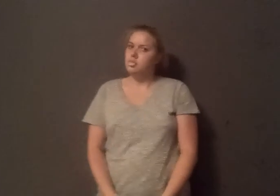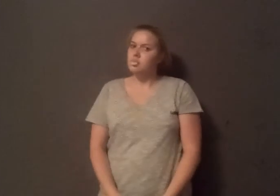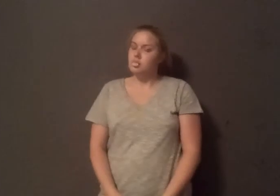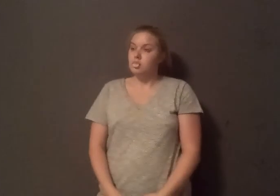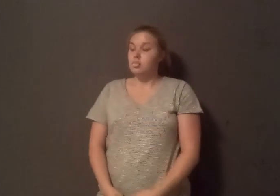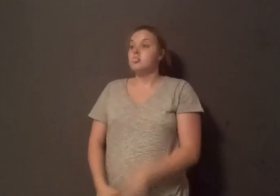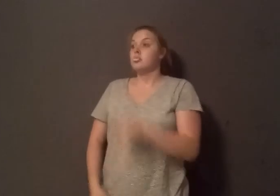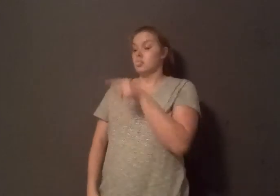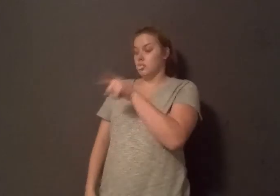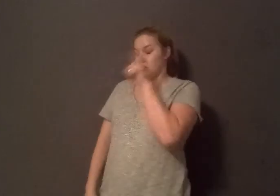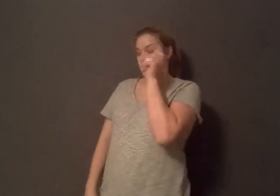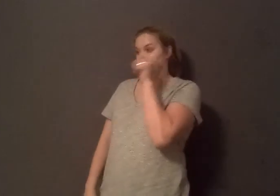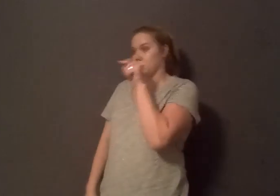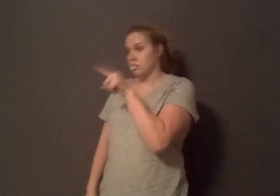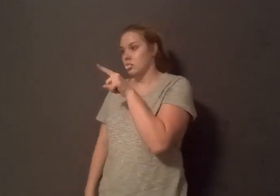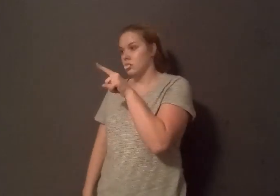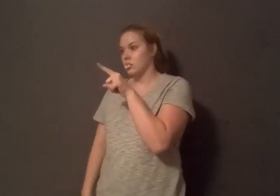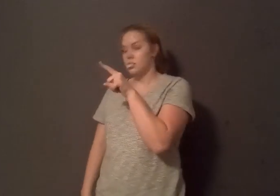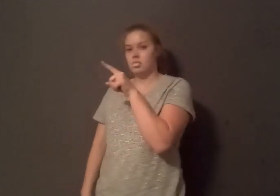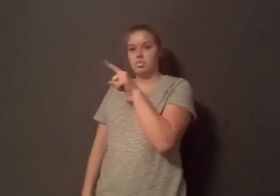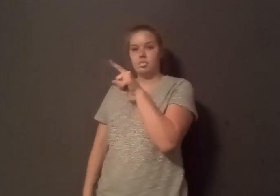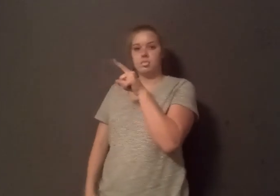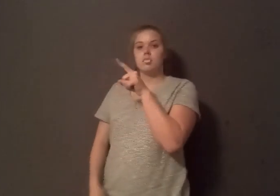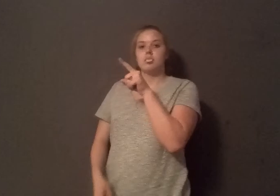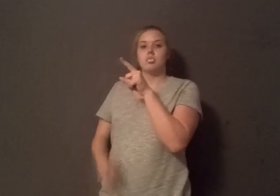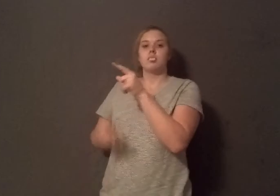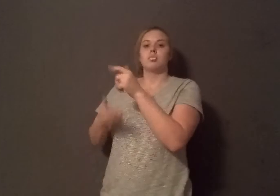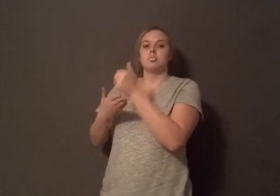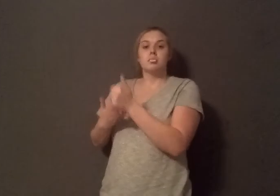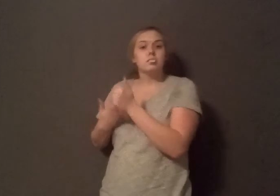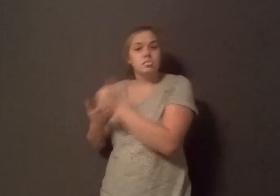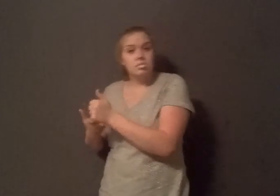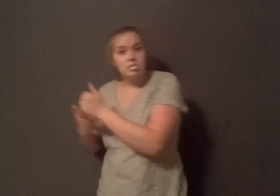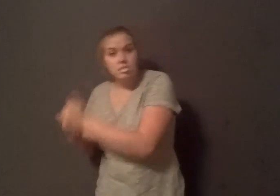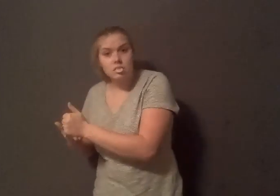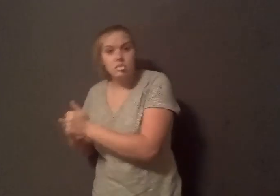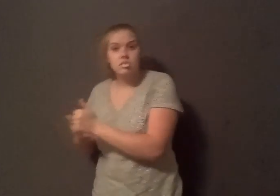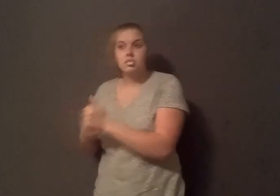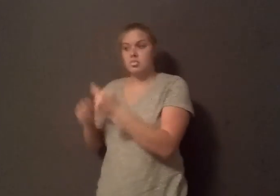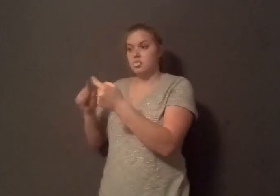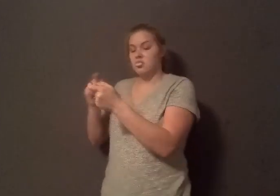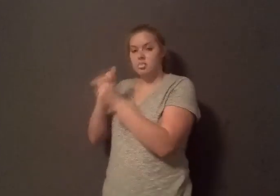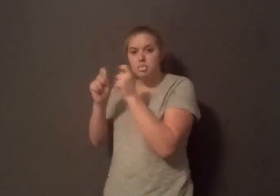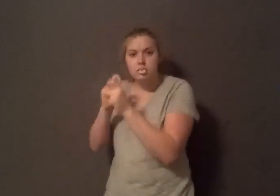cure for diabetes. But in the meantime, to improve the lives of all people who are affected by diabetes.